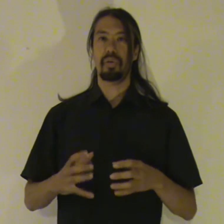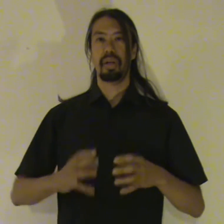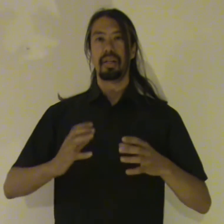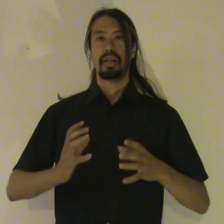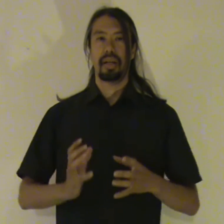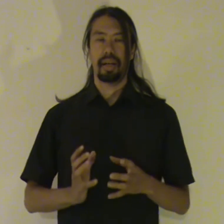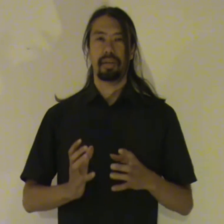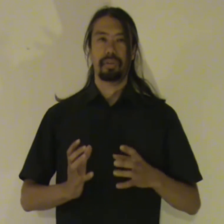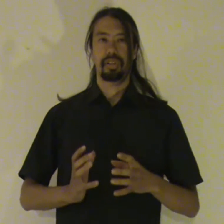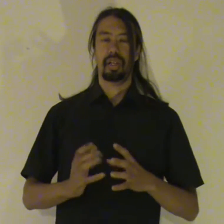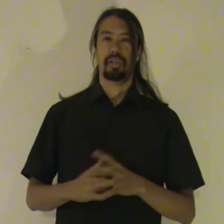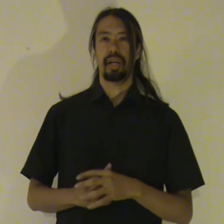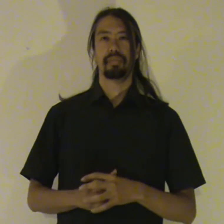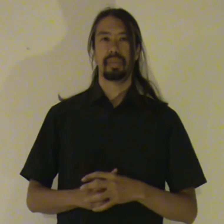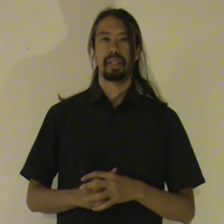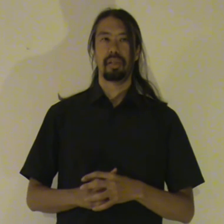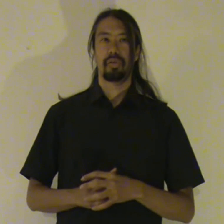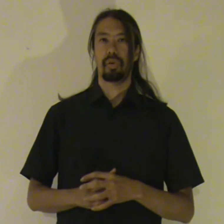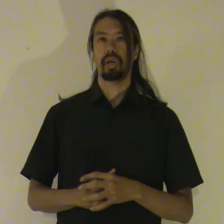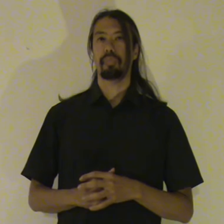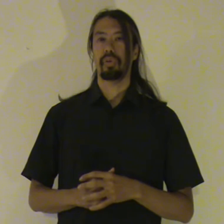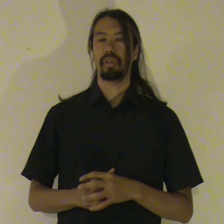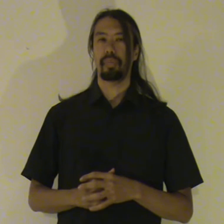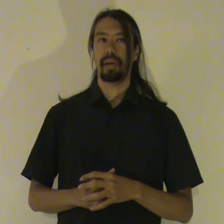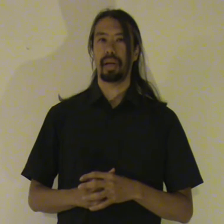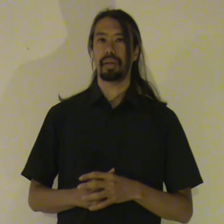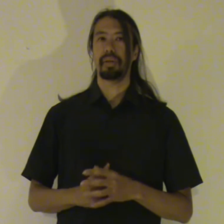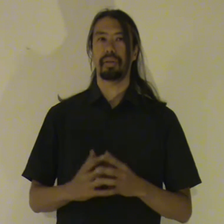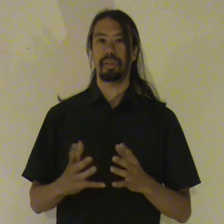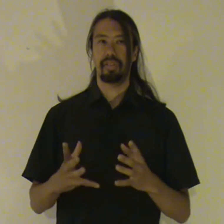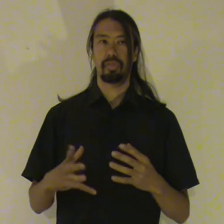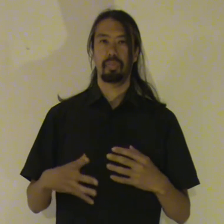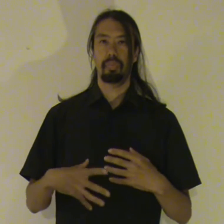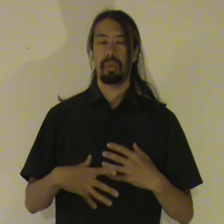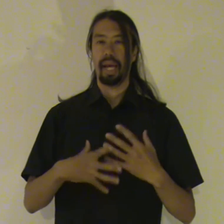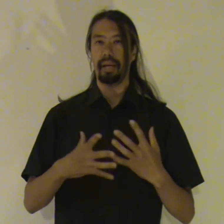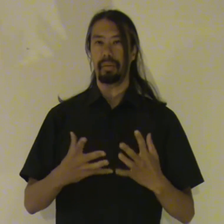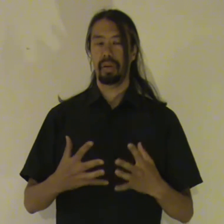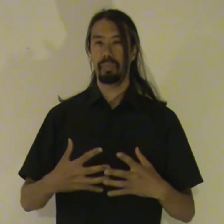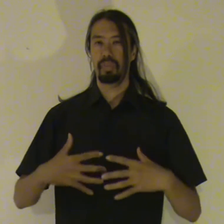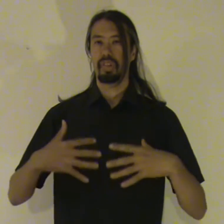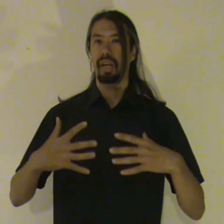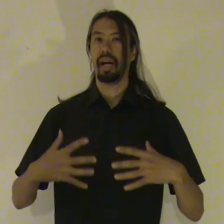lying on the chakra. Or another person may be like oh there is this black slime